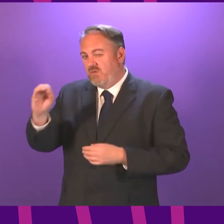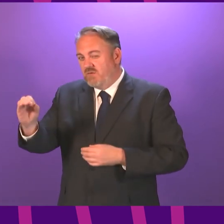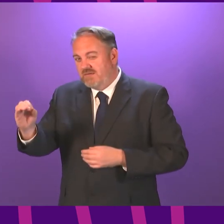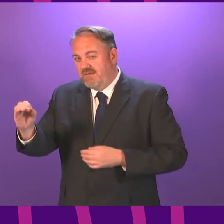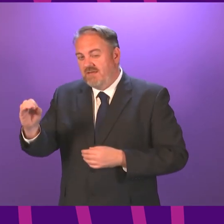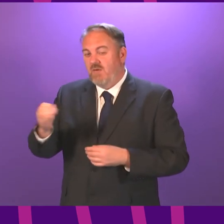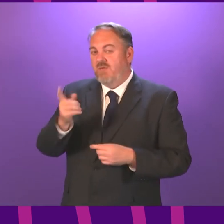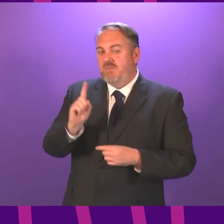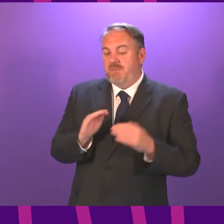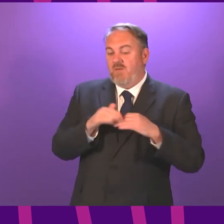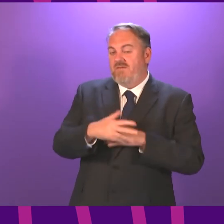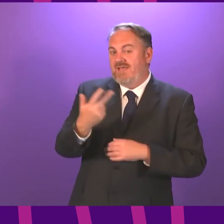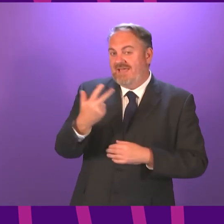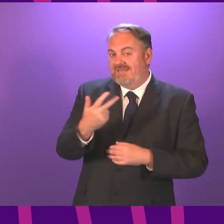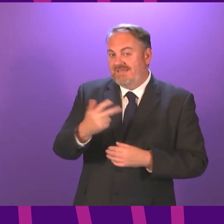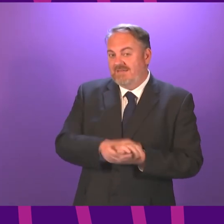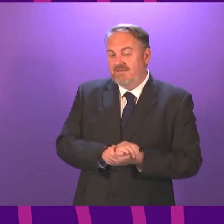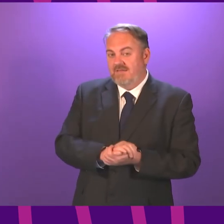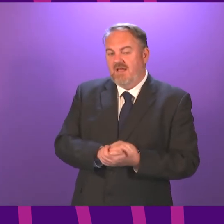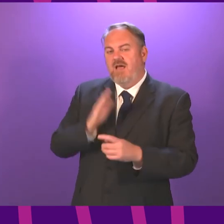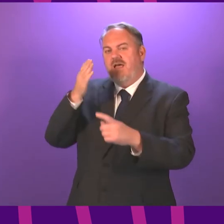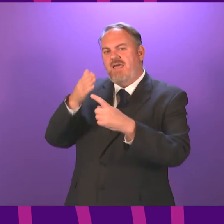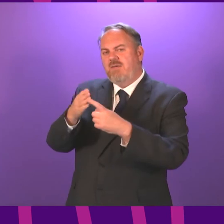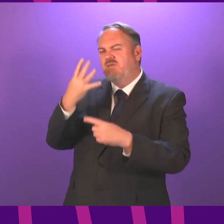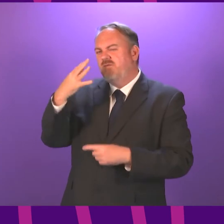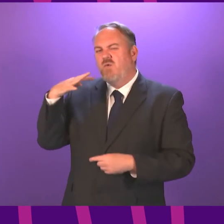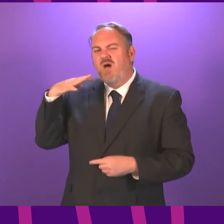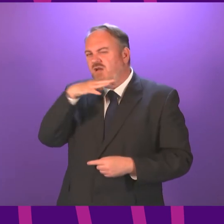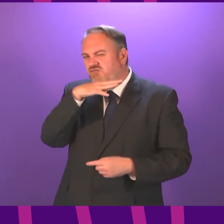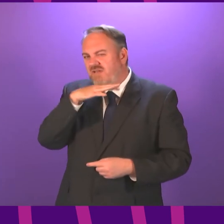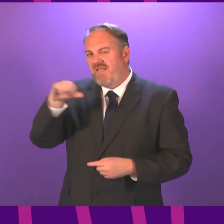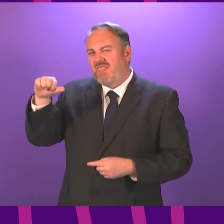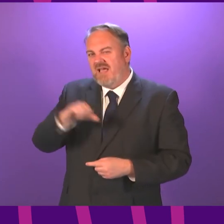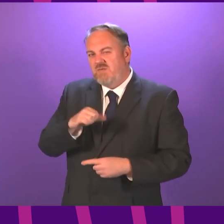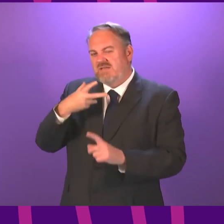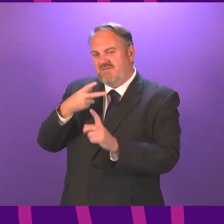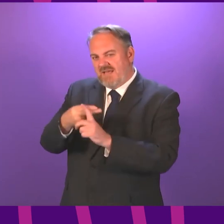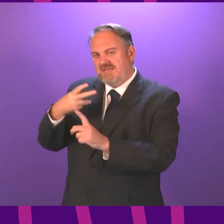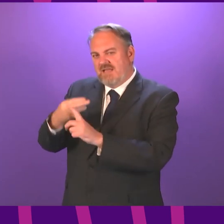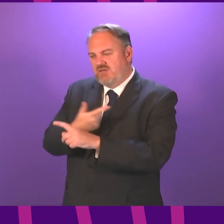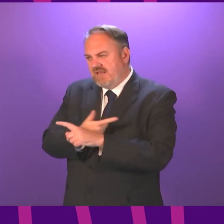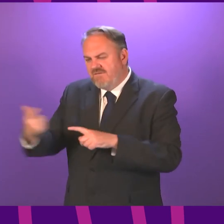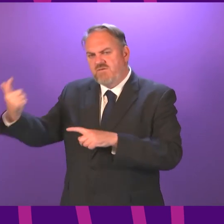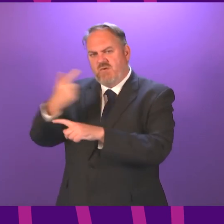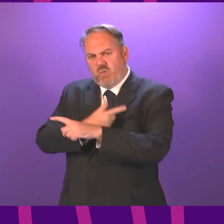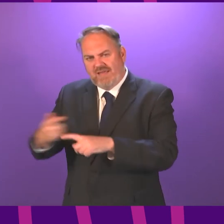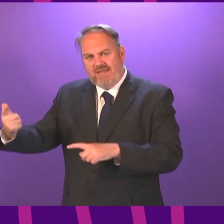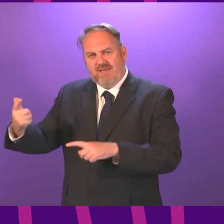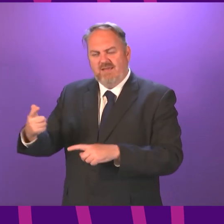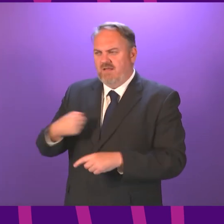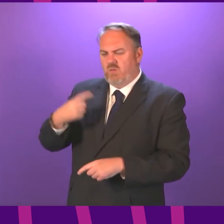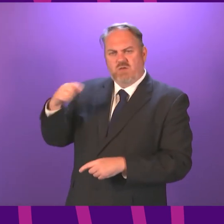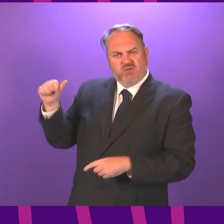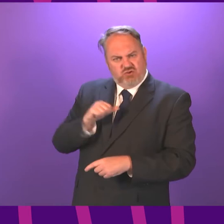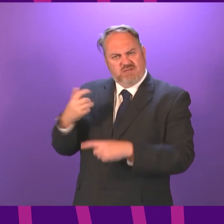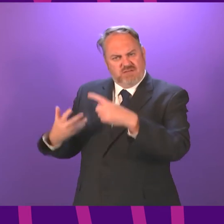by that date? Our target was 400,000 vaccinations a week. I want us to hit that target and go beyond that target